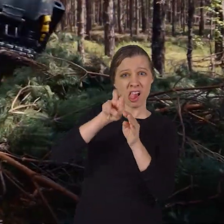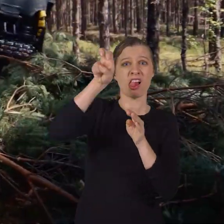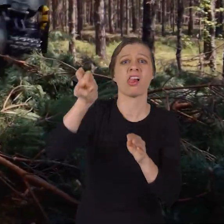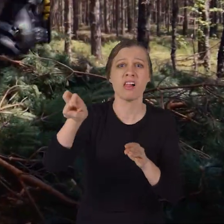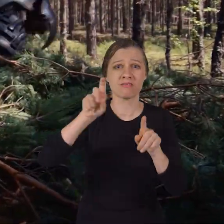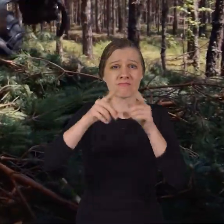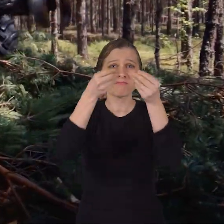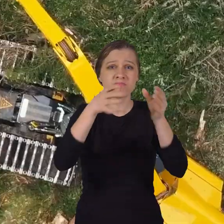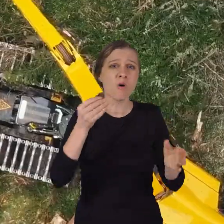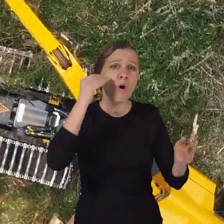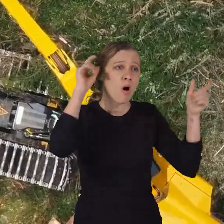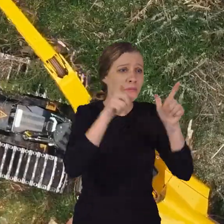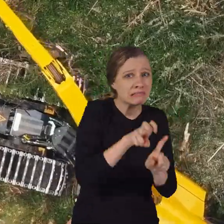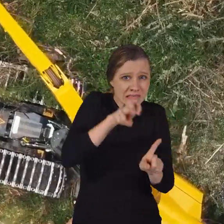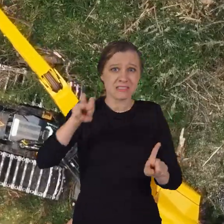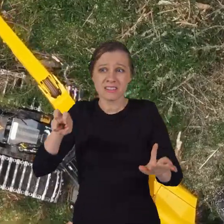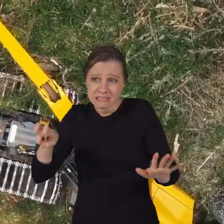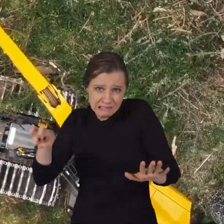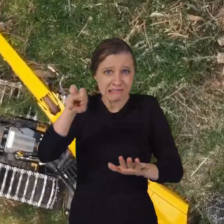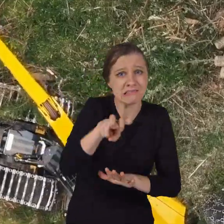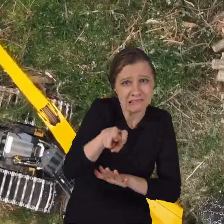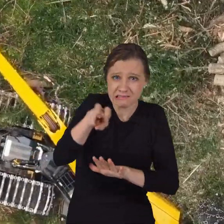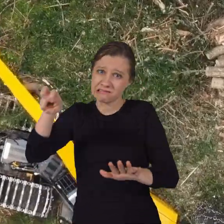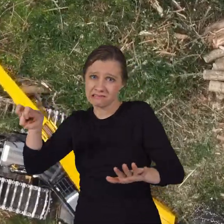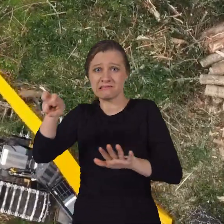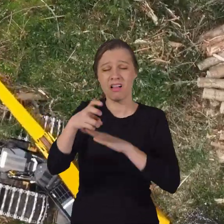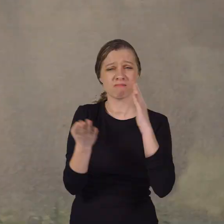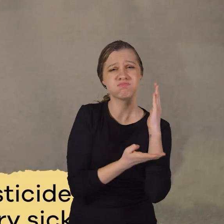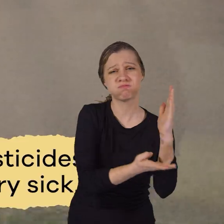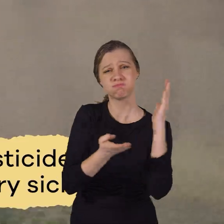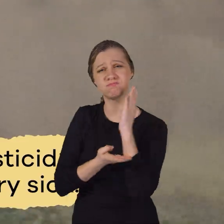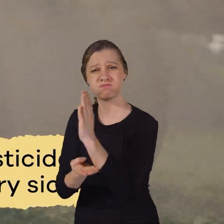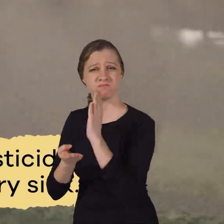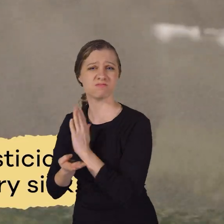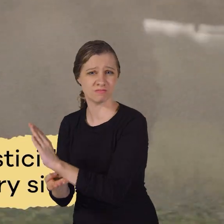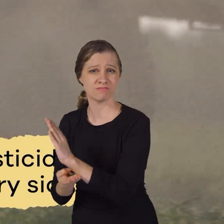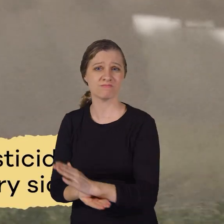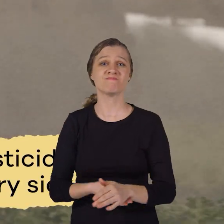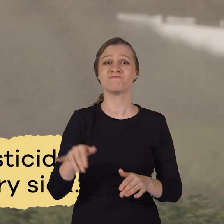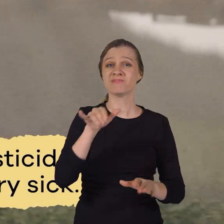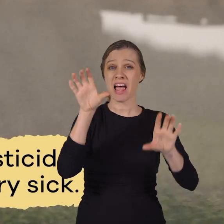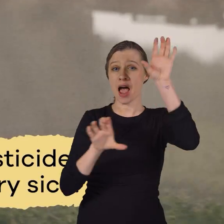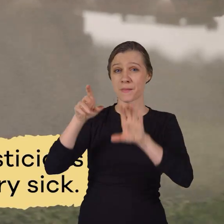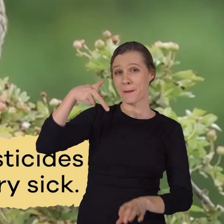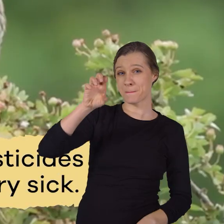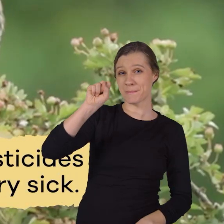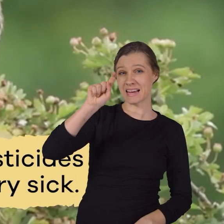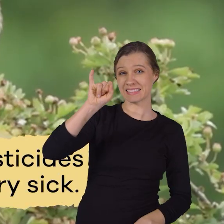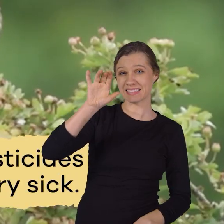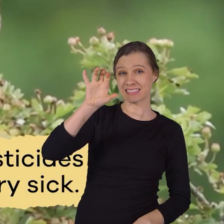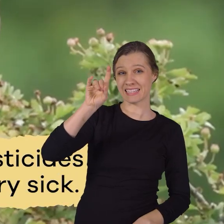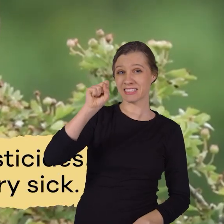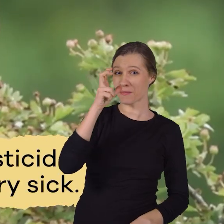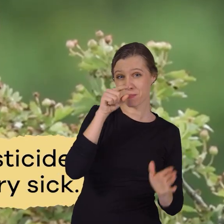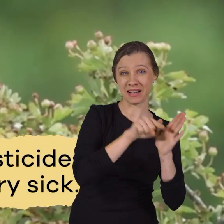by habitat loss. In addition, chemicals like pesticides can make owls very sick.